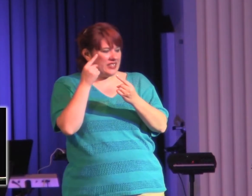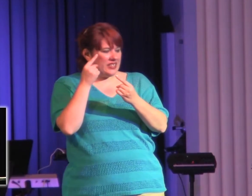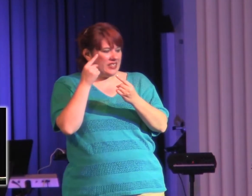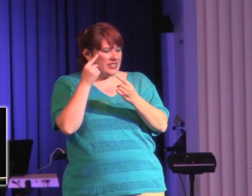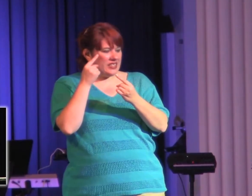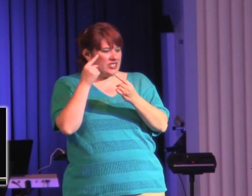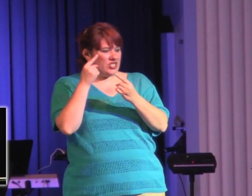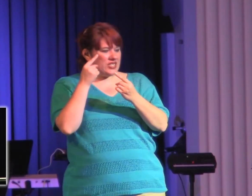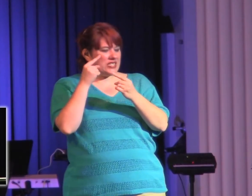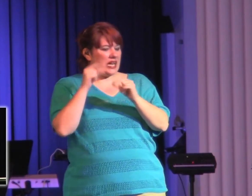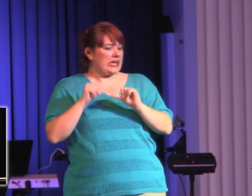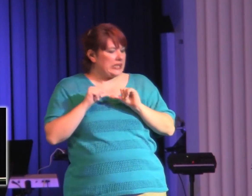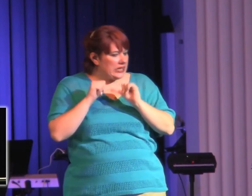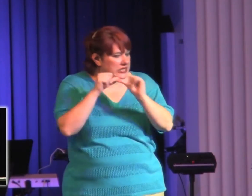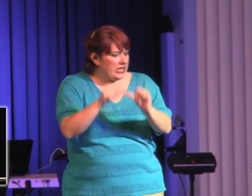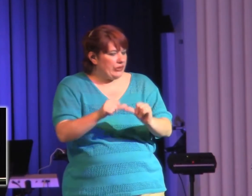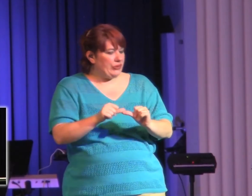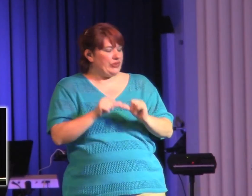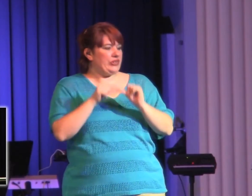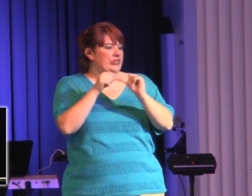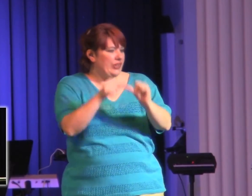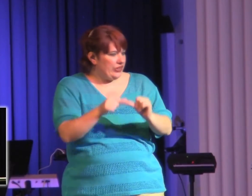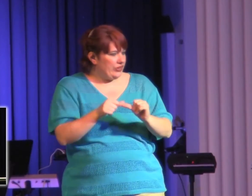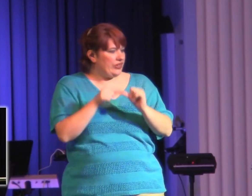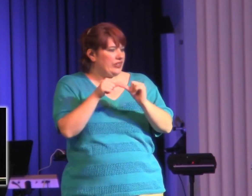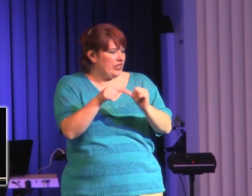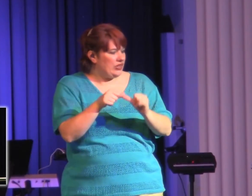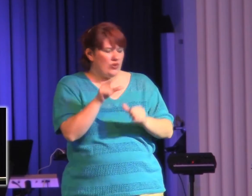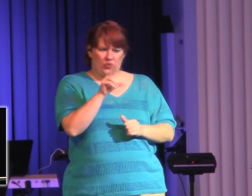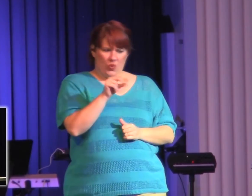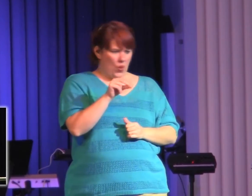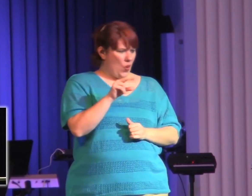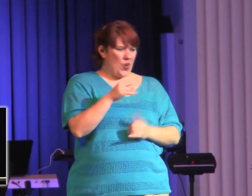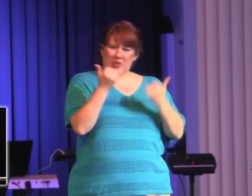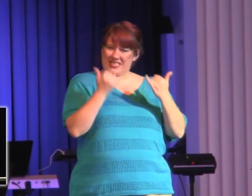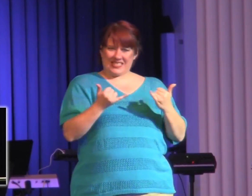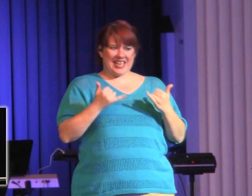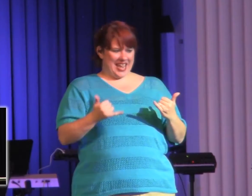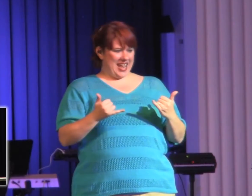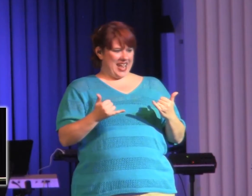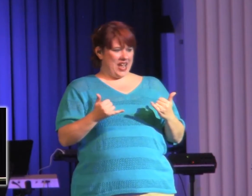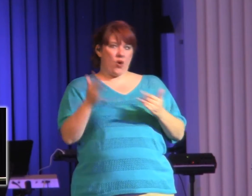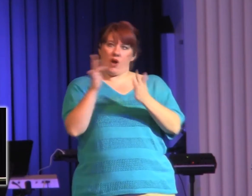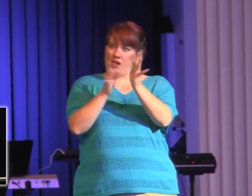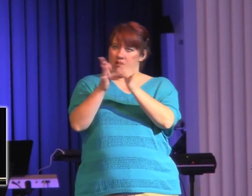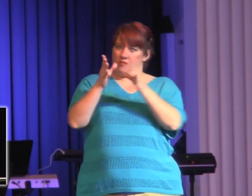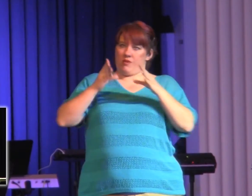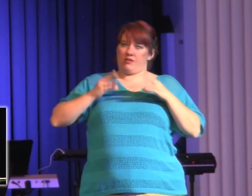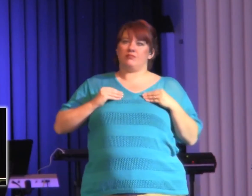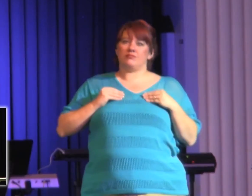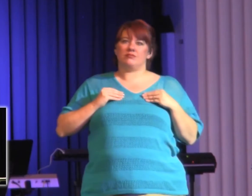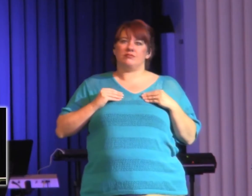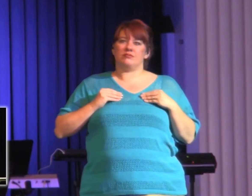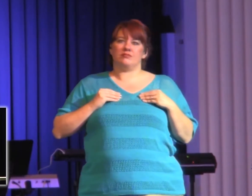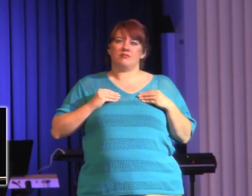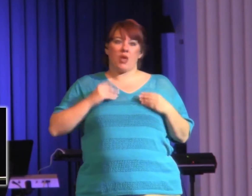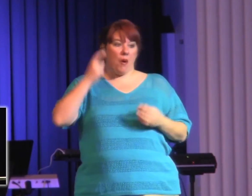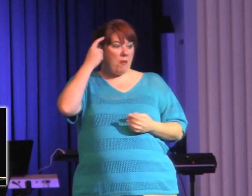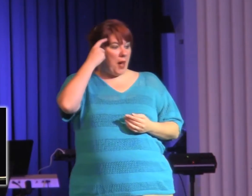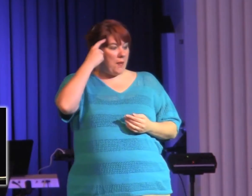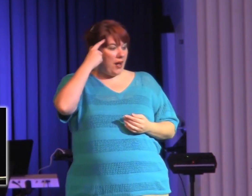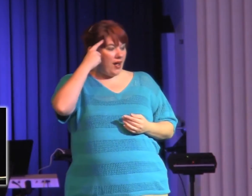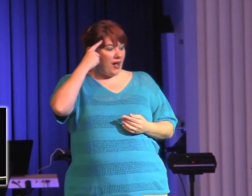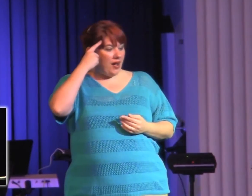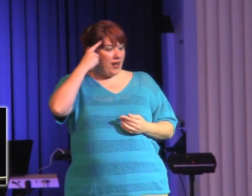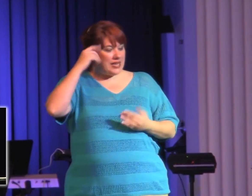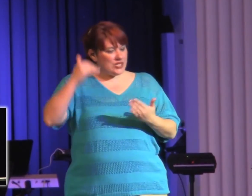and pull something out and justify it. Are you tracking with me? Because now, because I've been born again, my mind is being